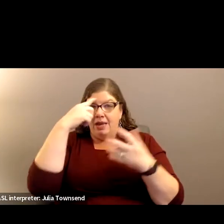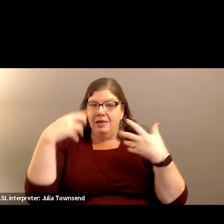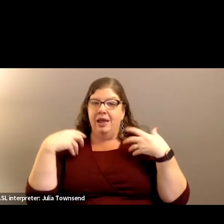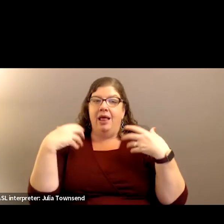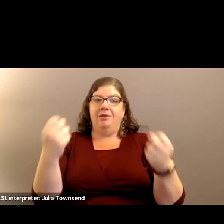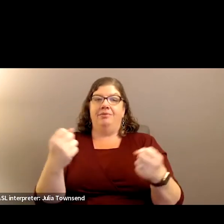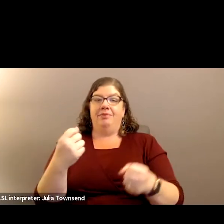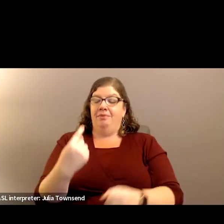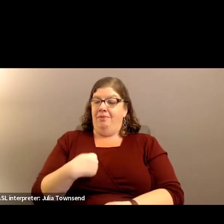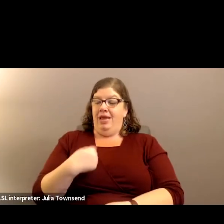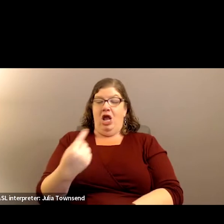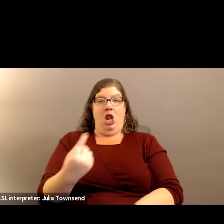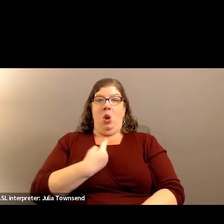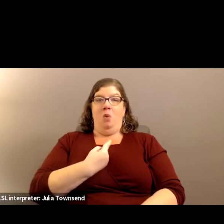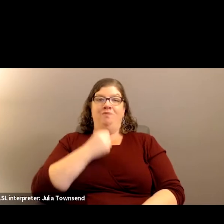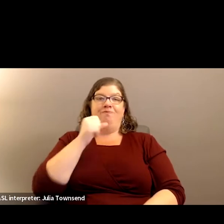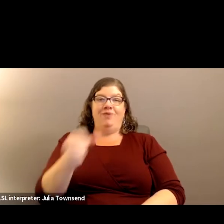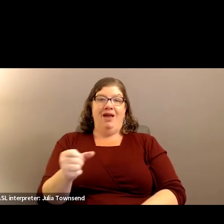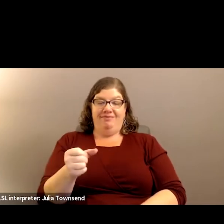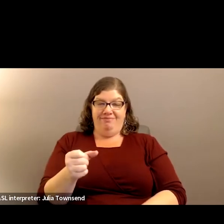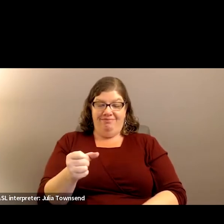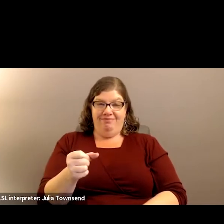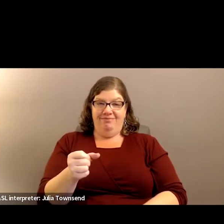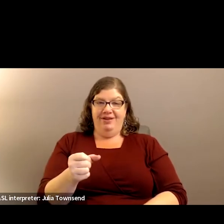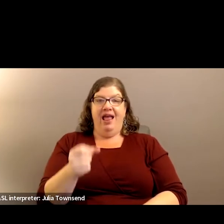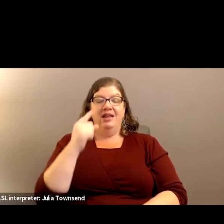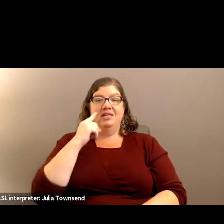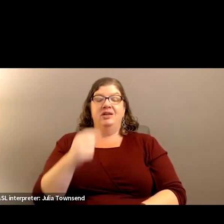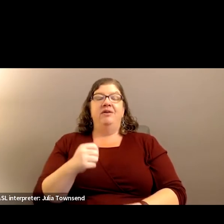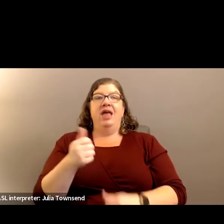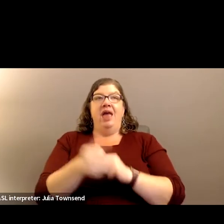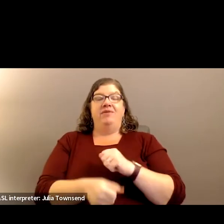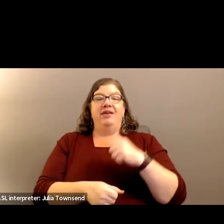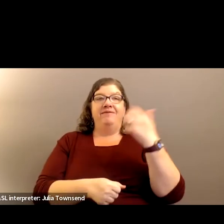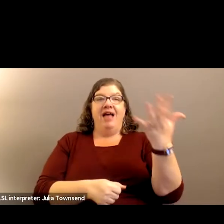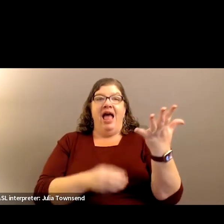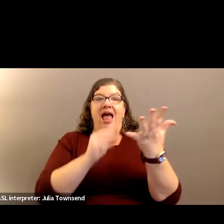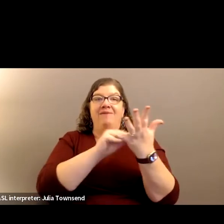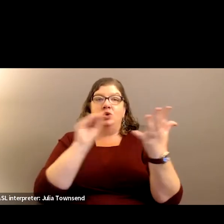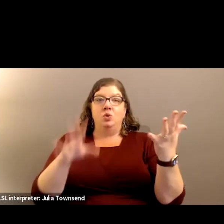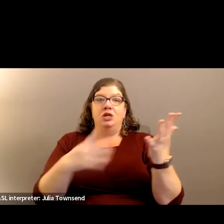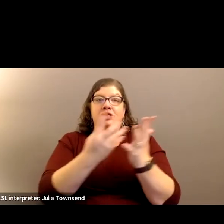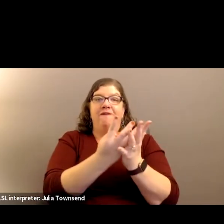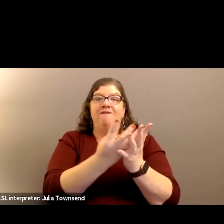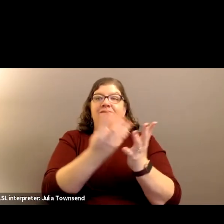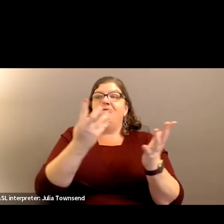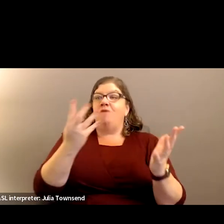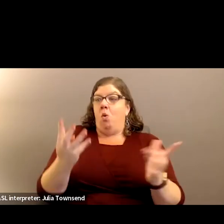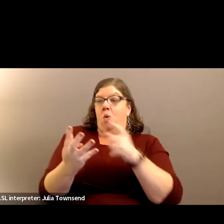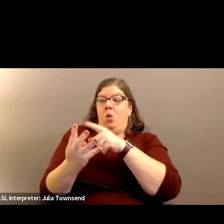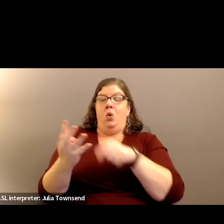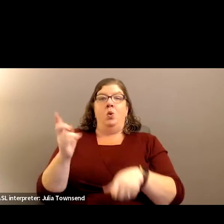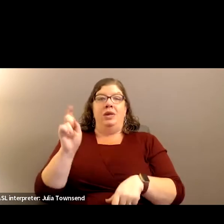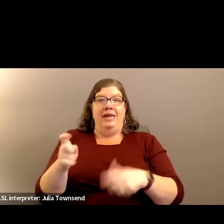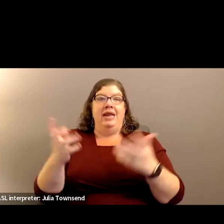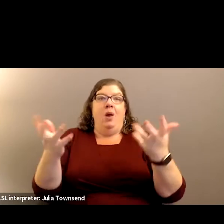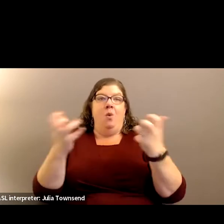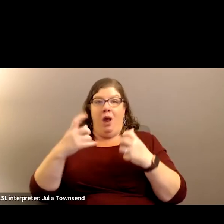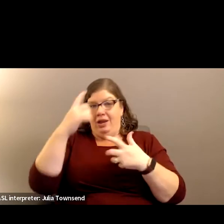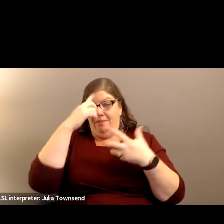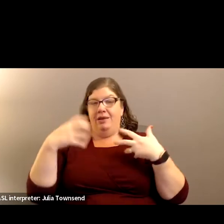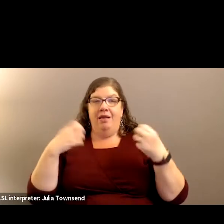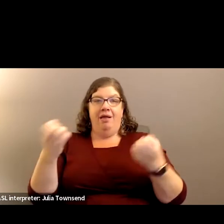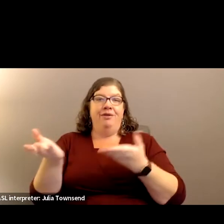So I'm not alone in this. That is four in every five students that are needing this and wanting this.